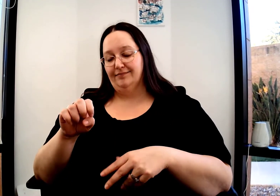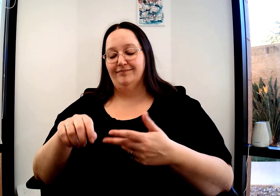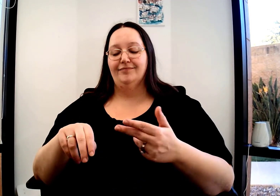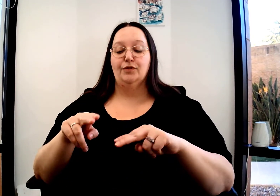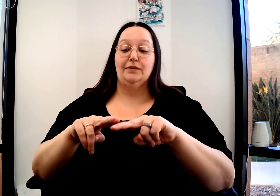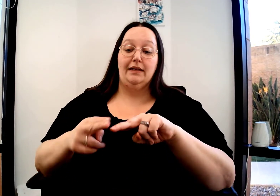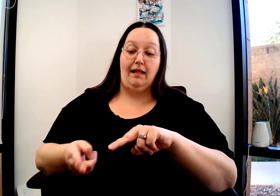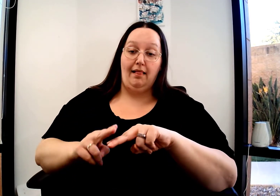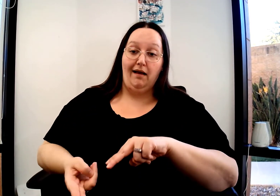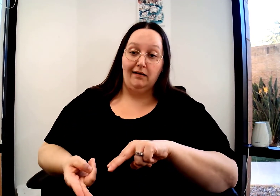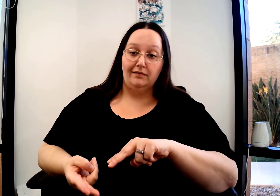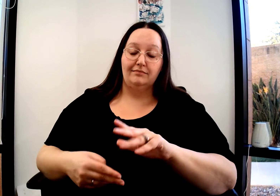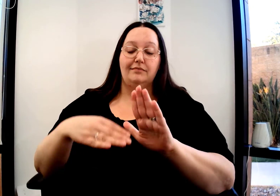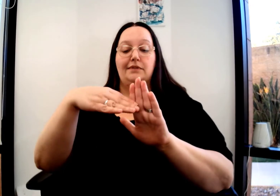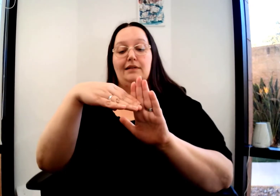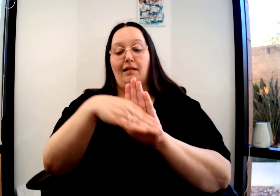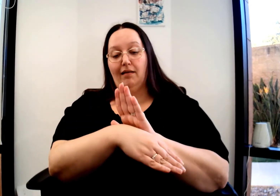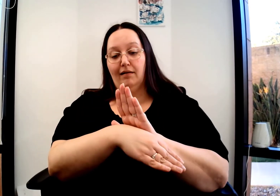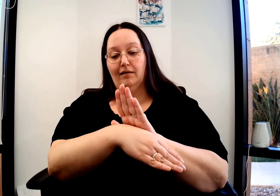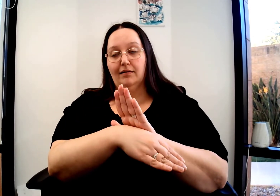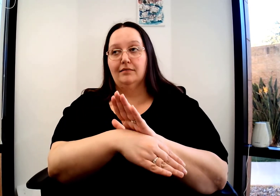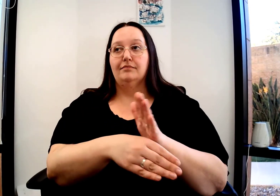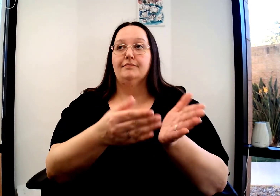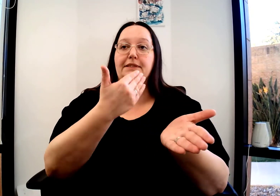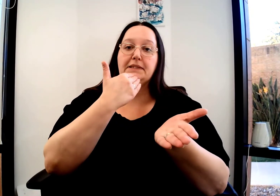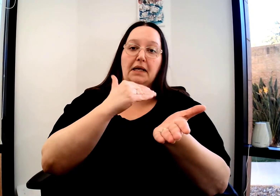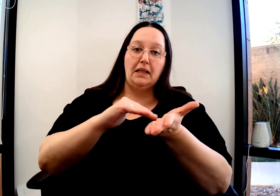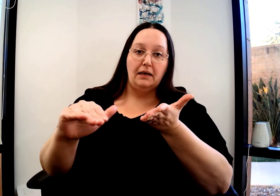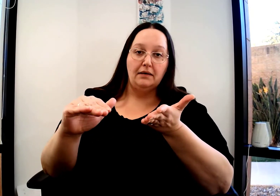this decline as in going down in number.